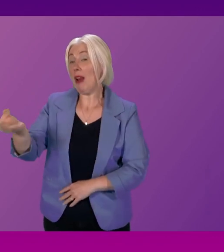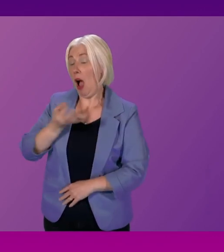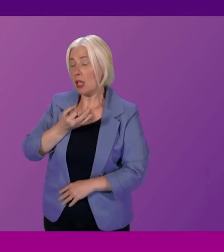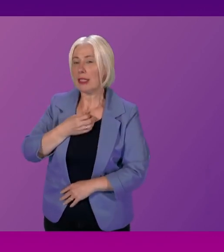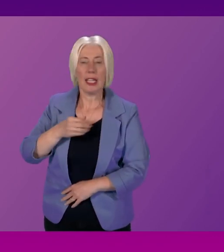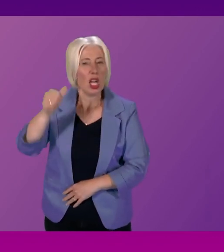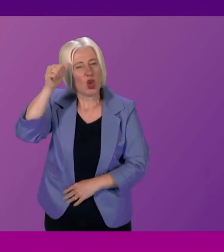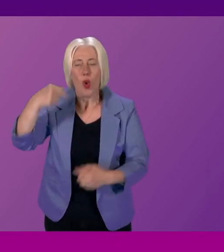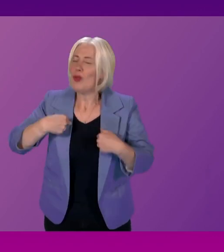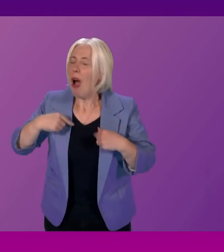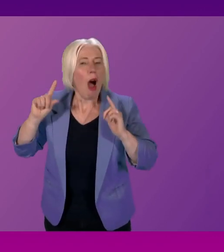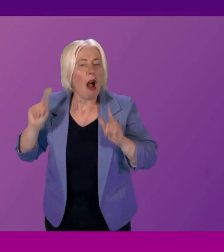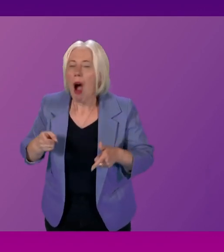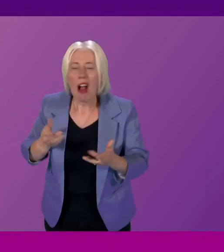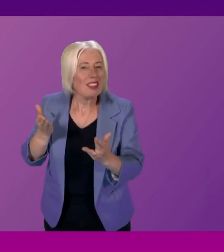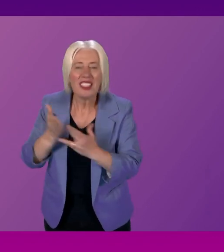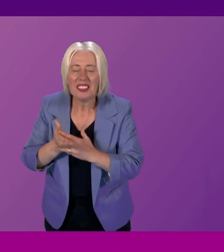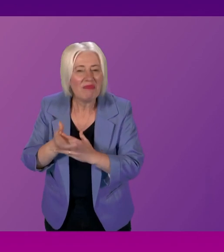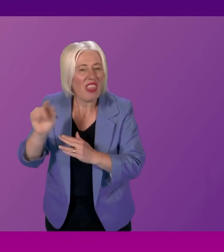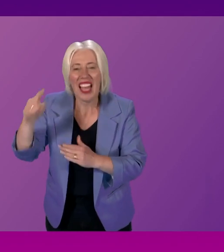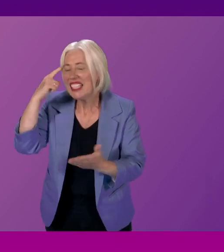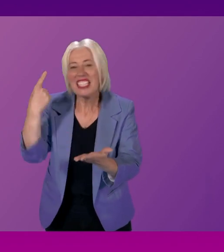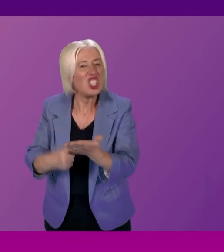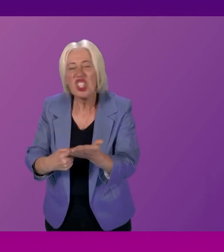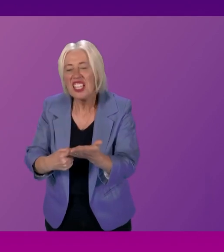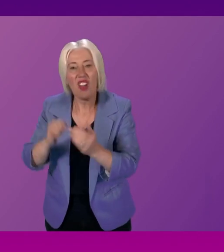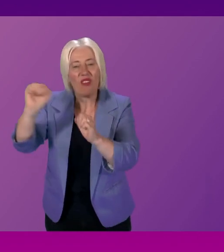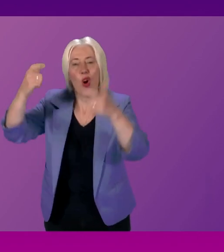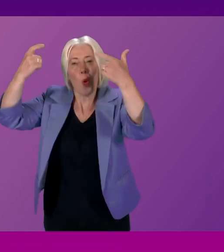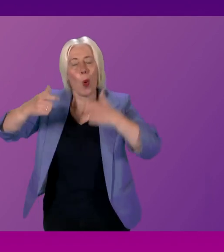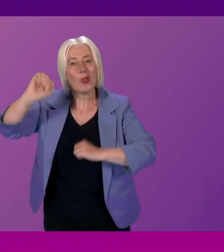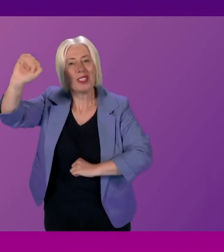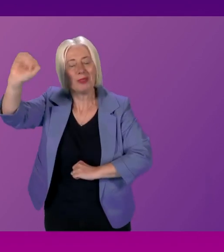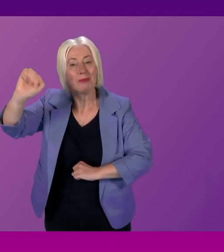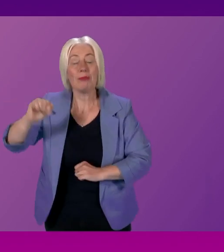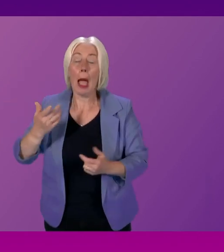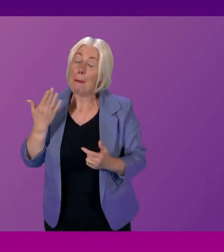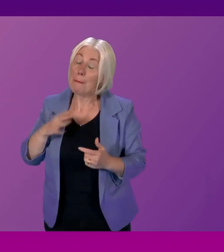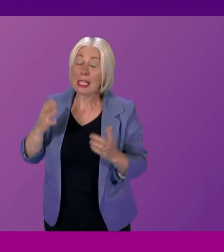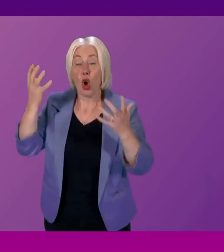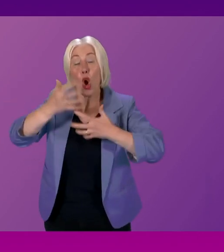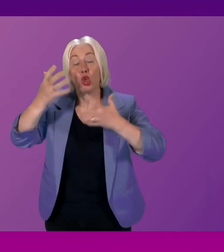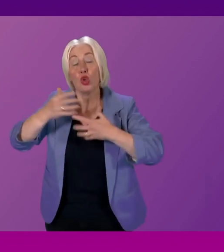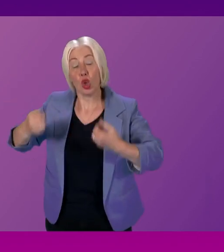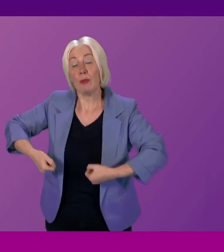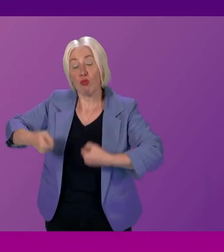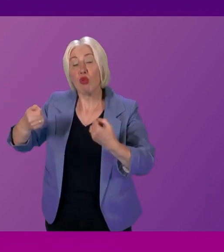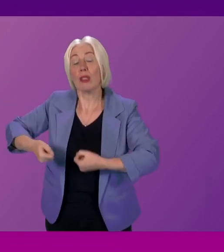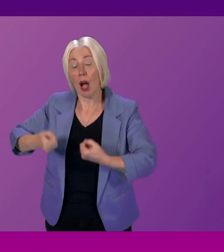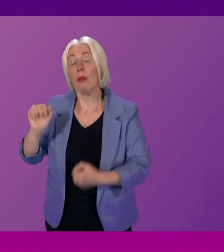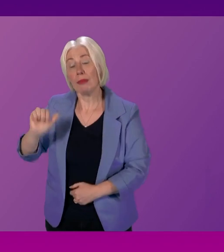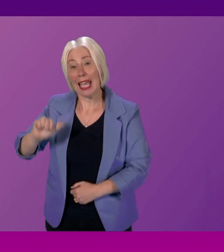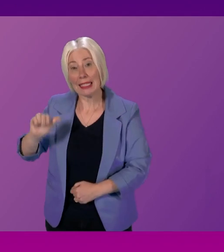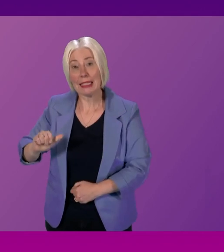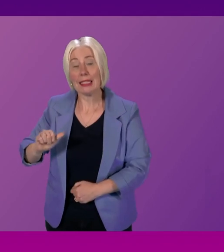he knows that I cannot intervene or interfere in the decisions of the judiciary, given the concerns that have been raised by Russell Findlay, that have been raised